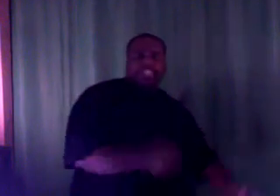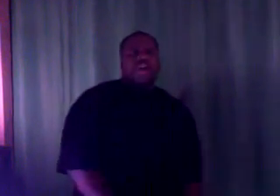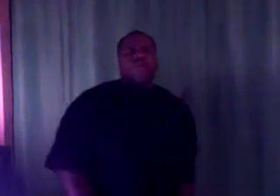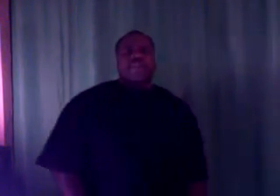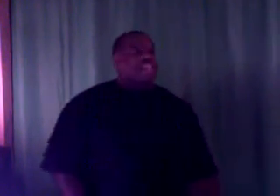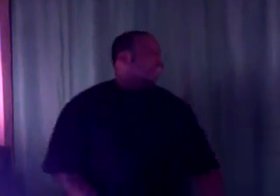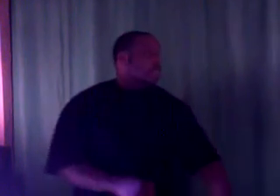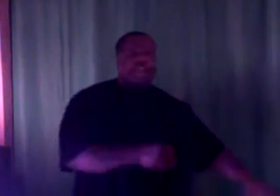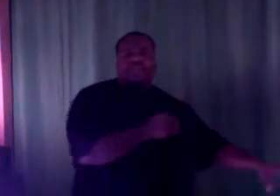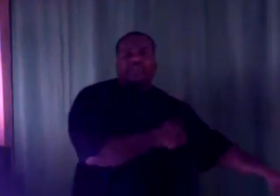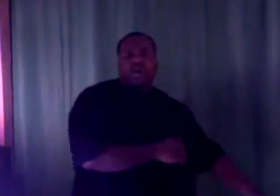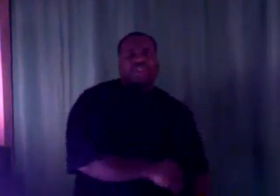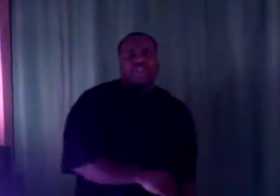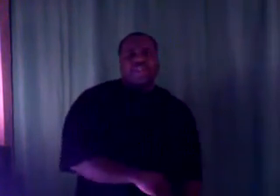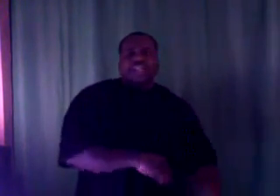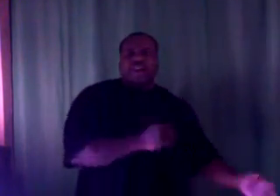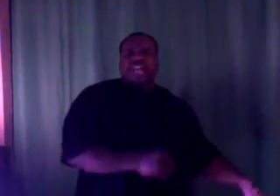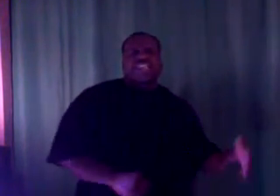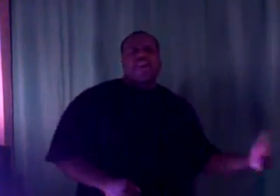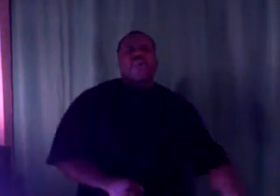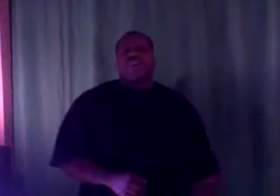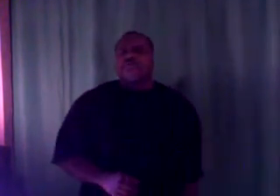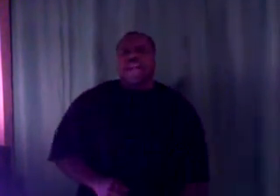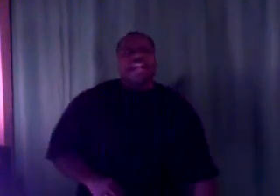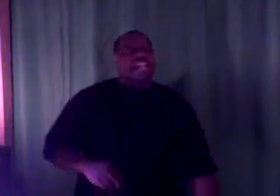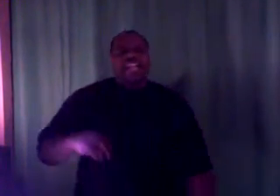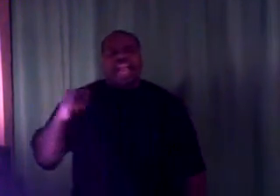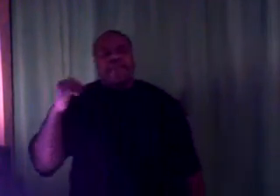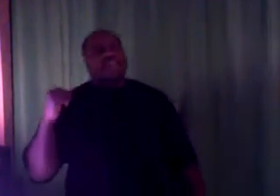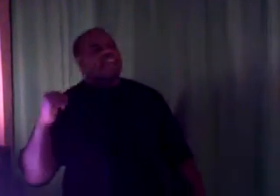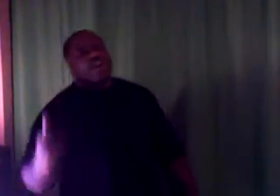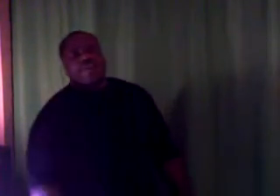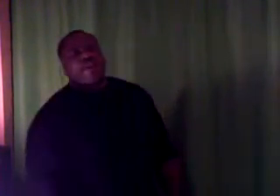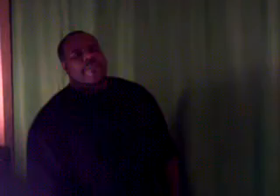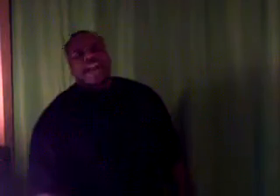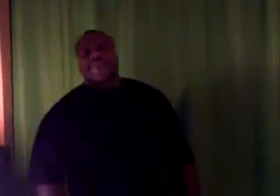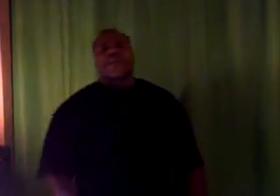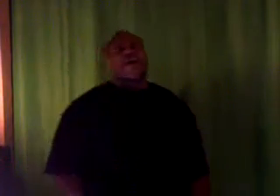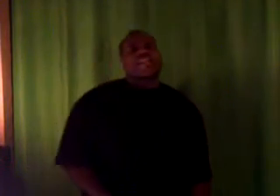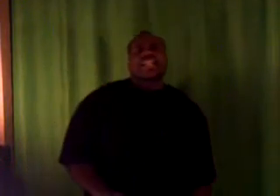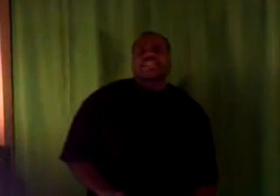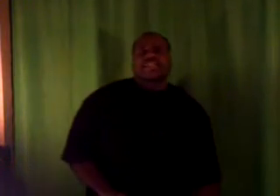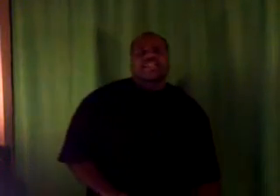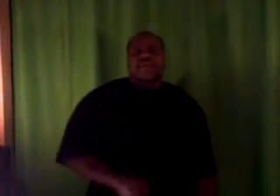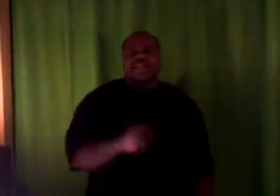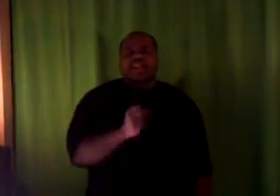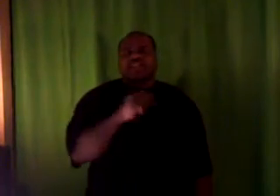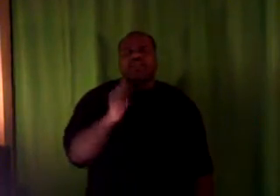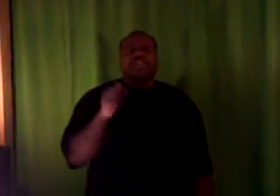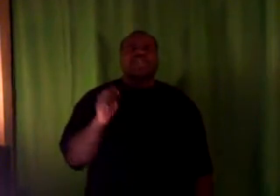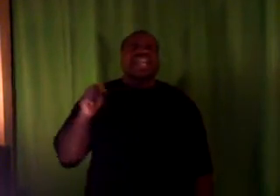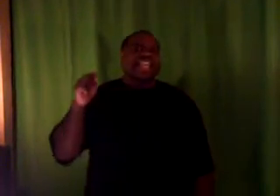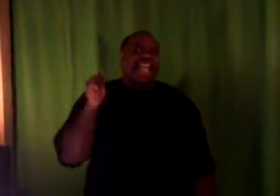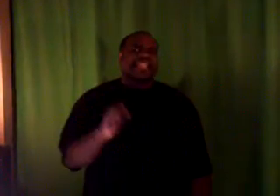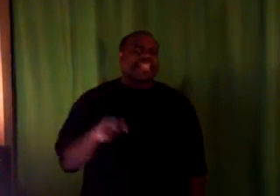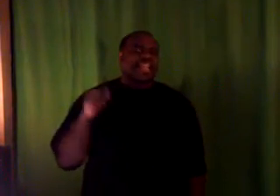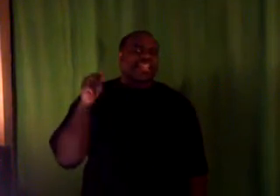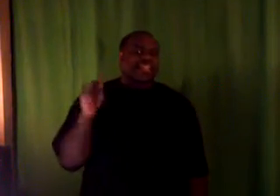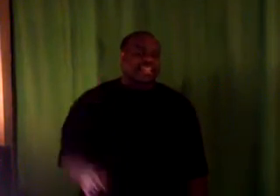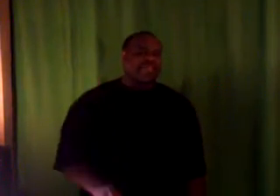that's going to be disrespectful towards you, trying to take over your block and be looking over your back for the police. Because once you get a case and in that system,